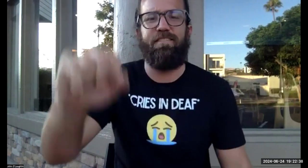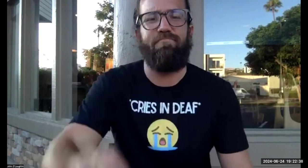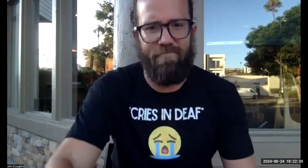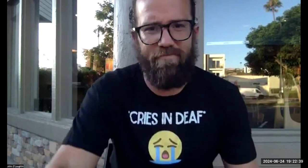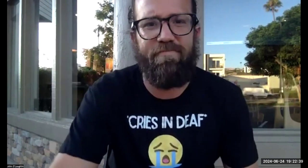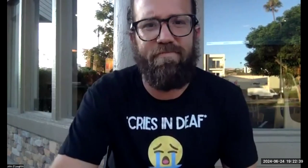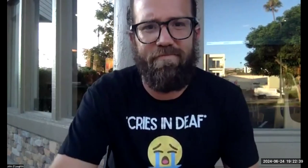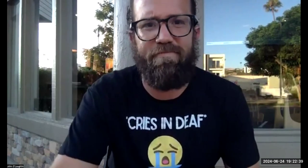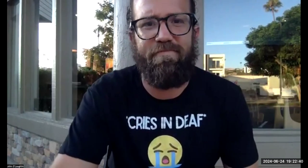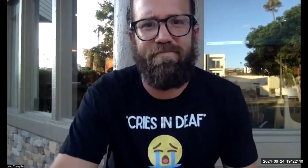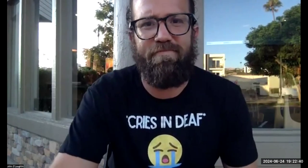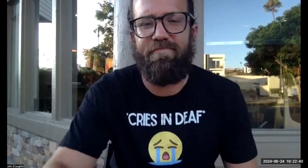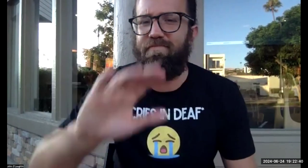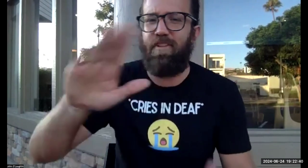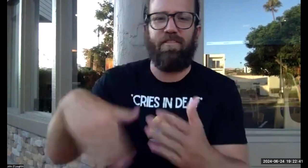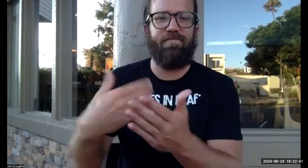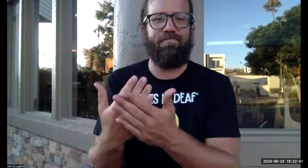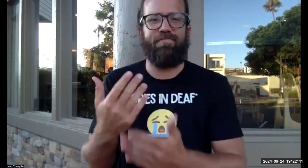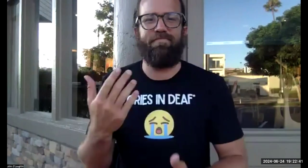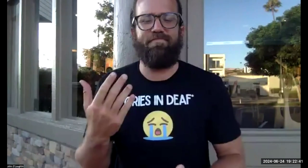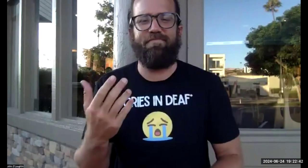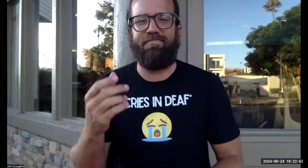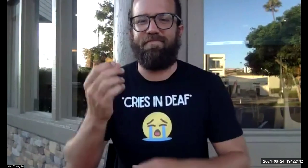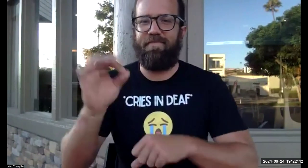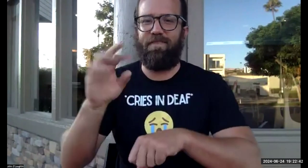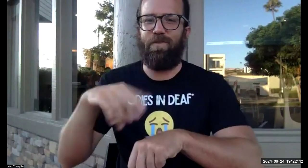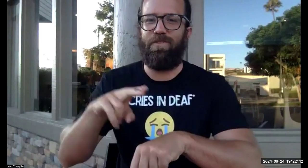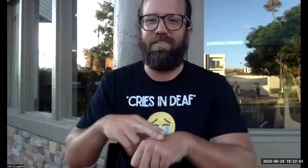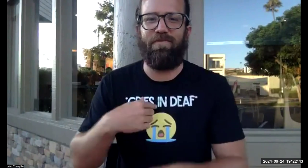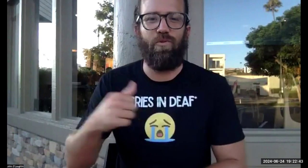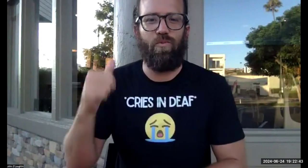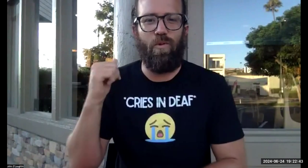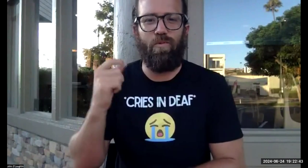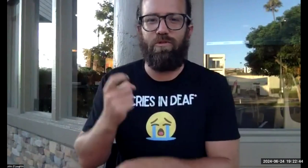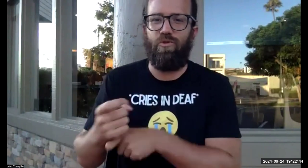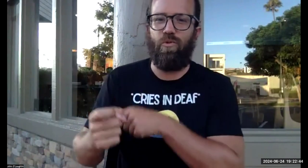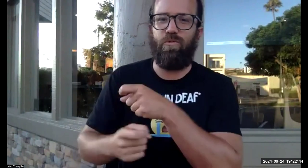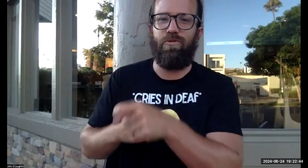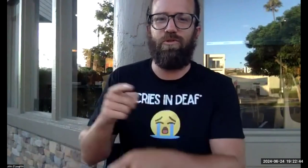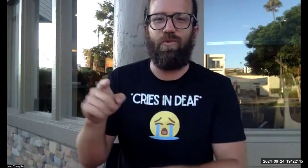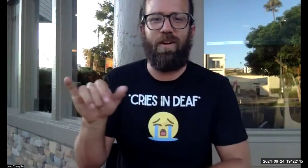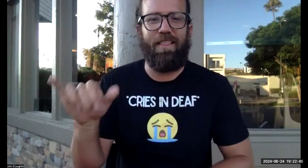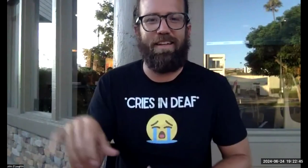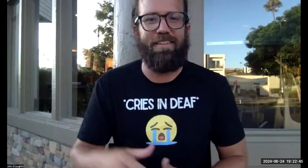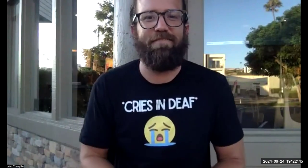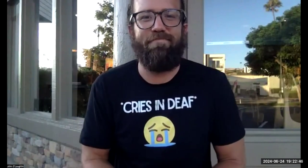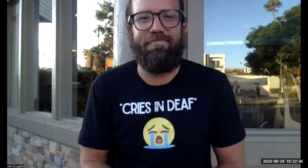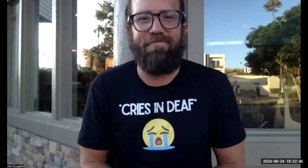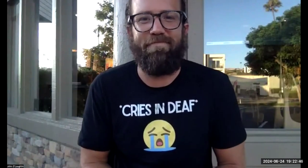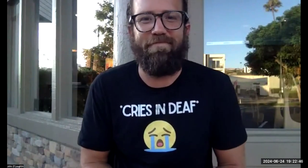weeks? Yes, they will. All of them. I will not torture